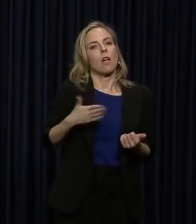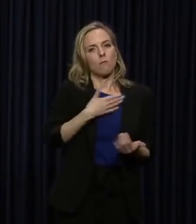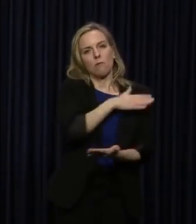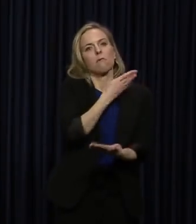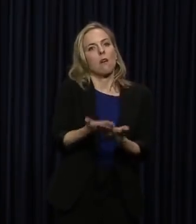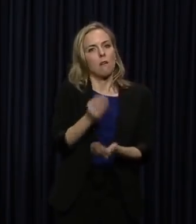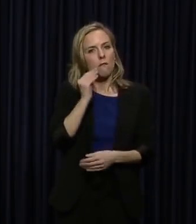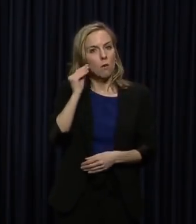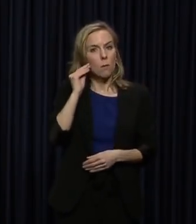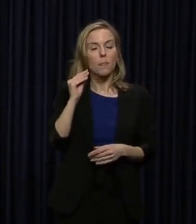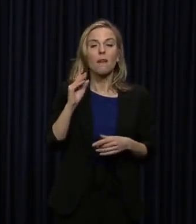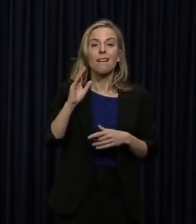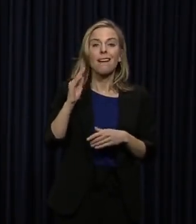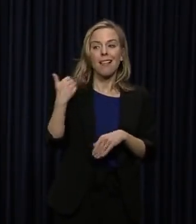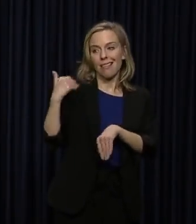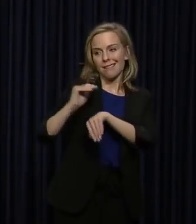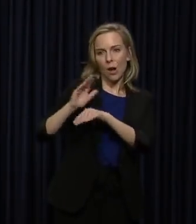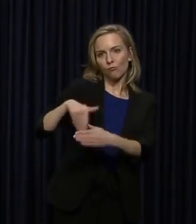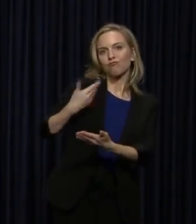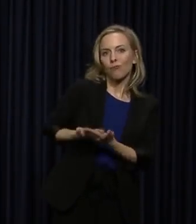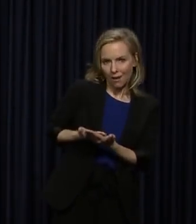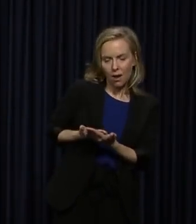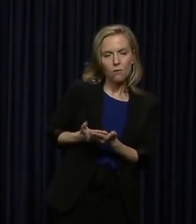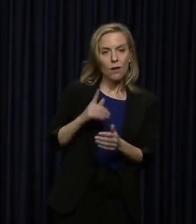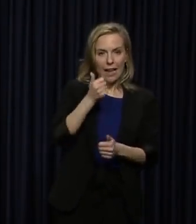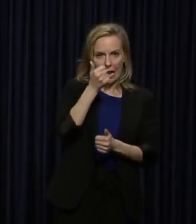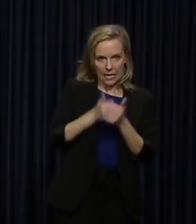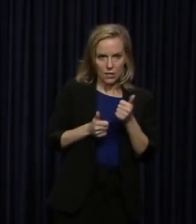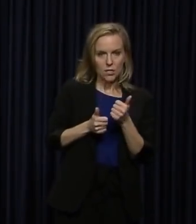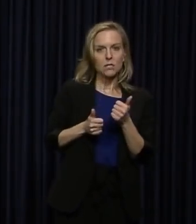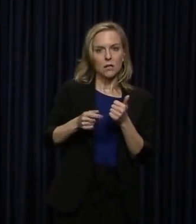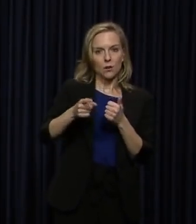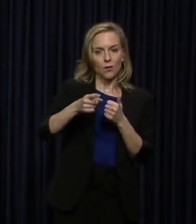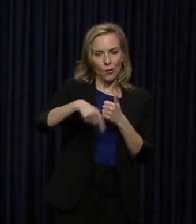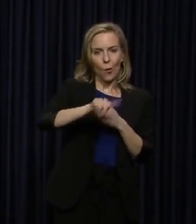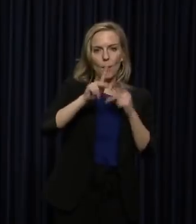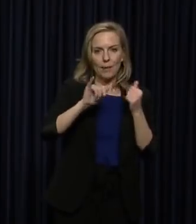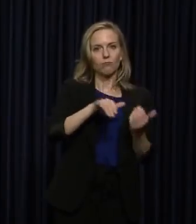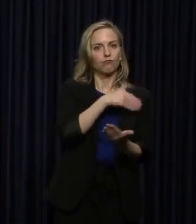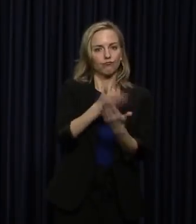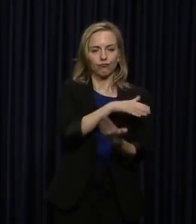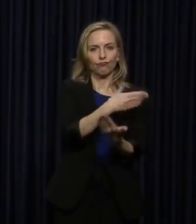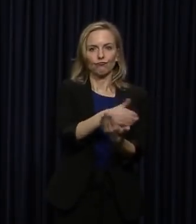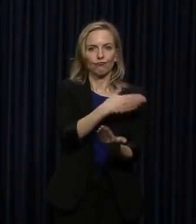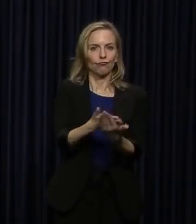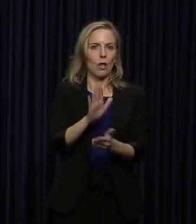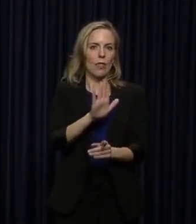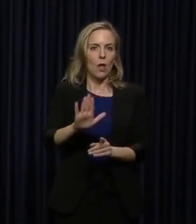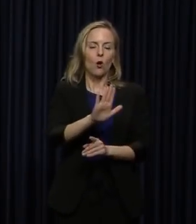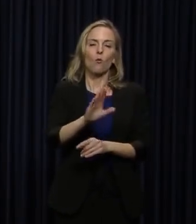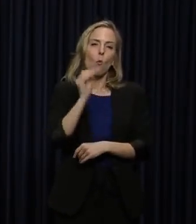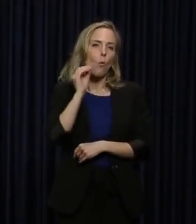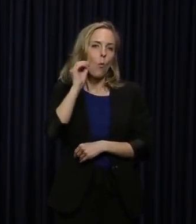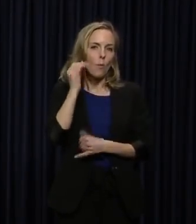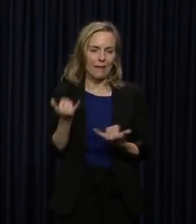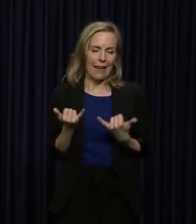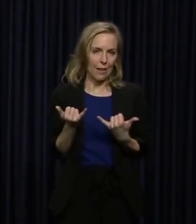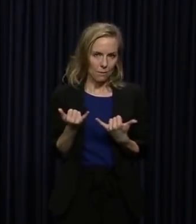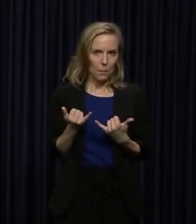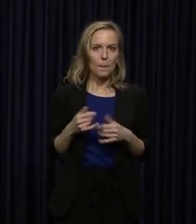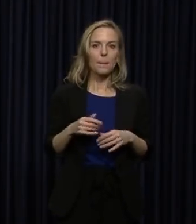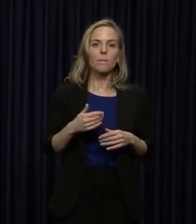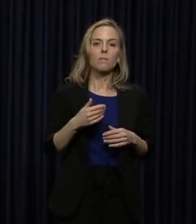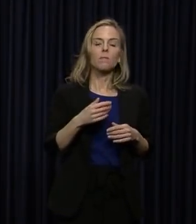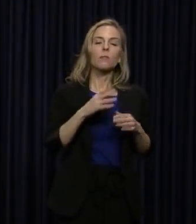They arrived last night. And we know each and every one of them is now at their home. And we are excited for it. We have